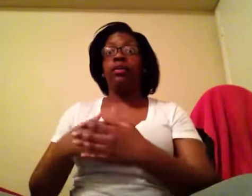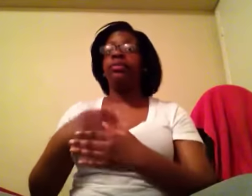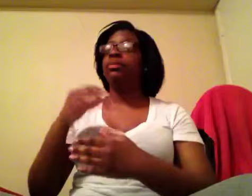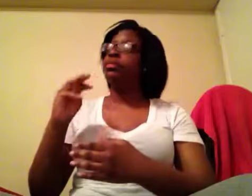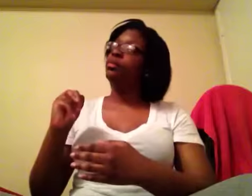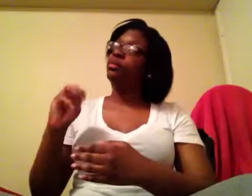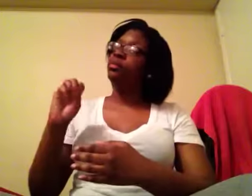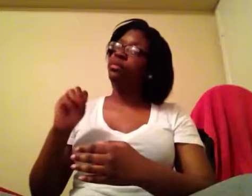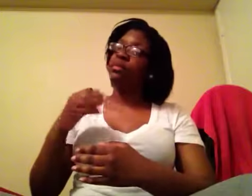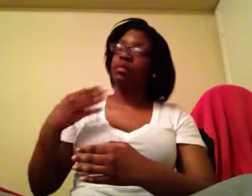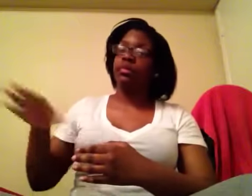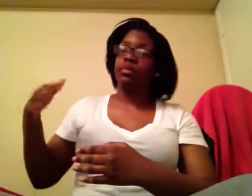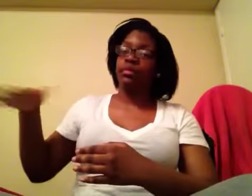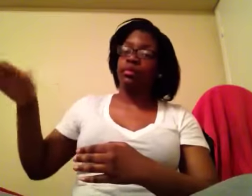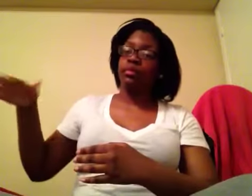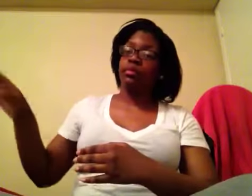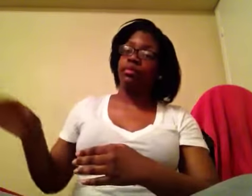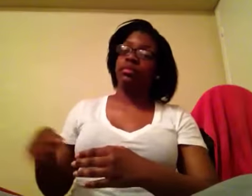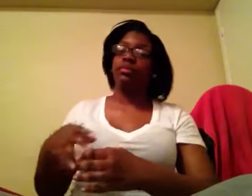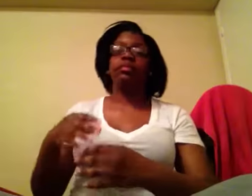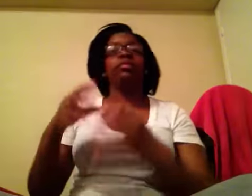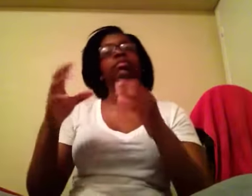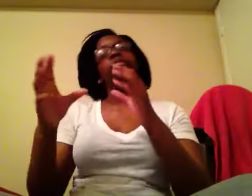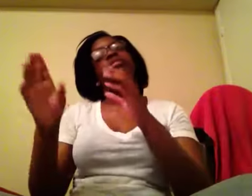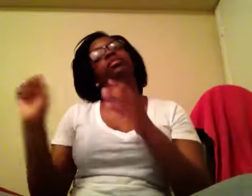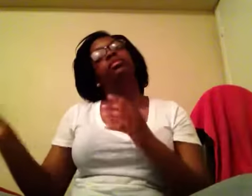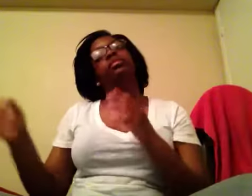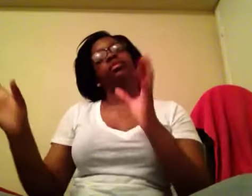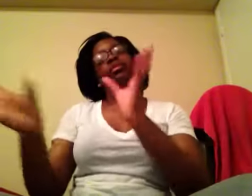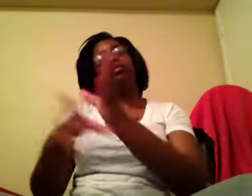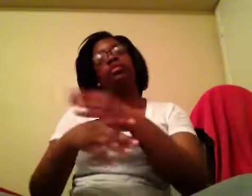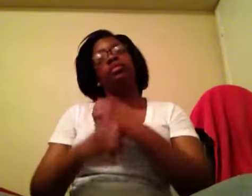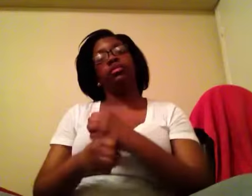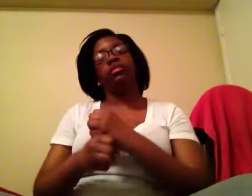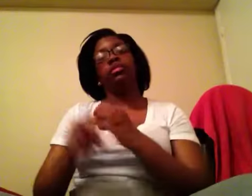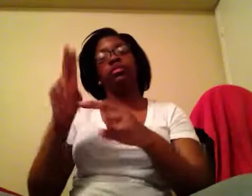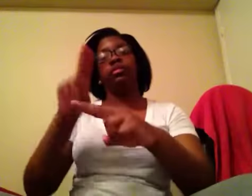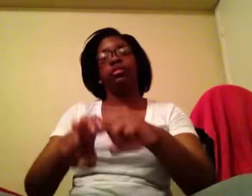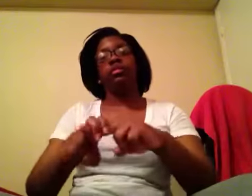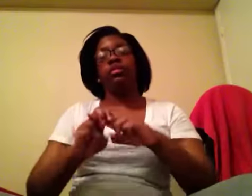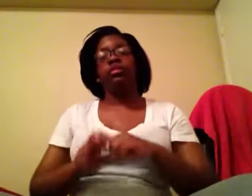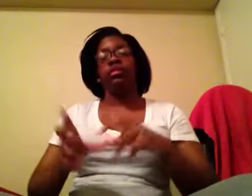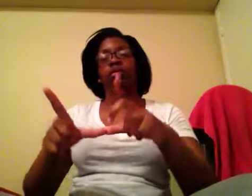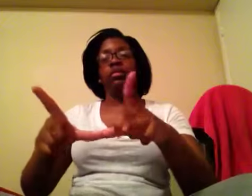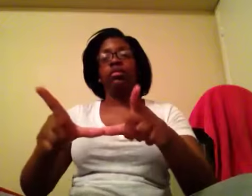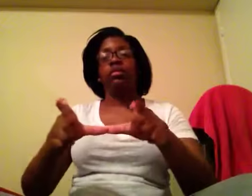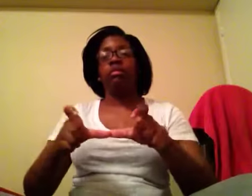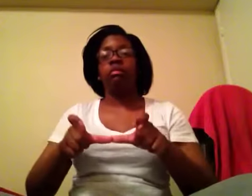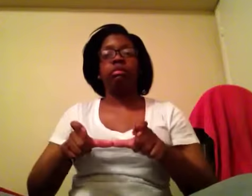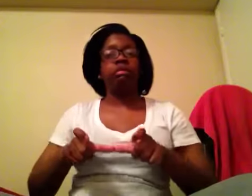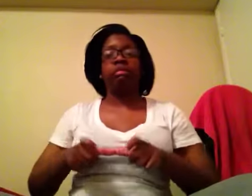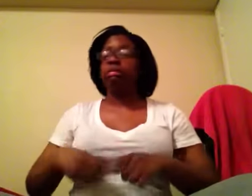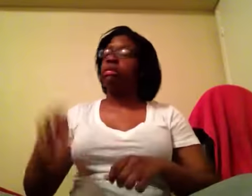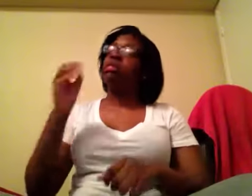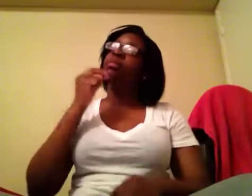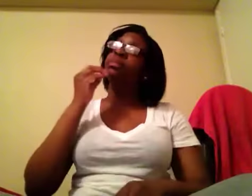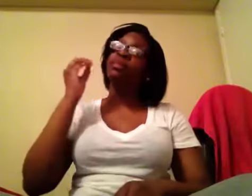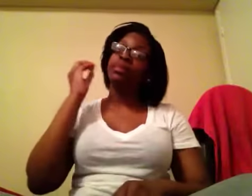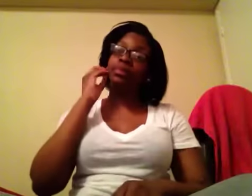Muffet away. She took her tuffet and ran all the way home. She